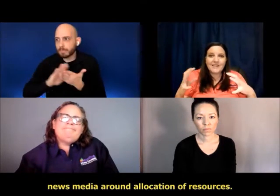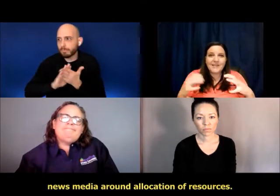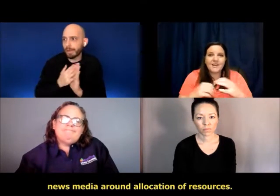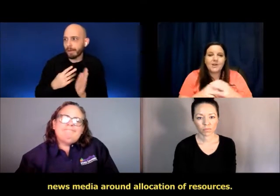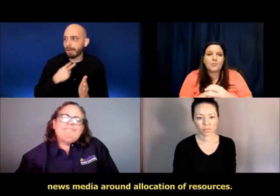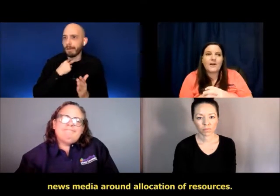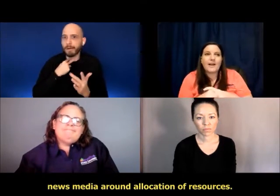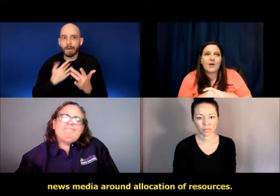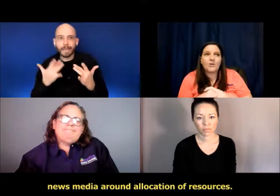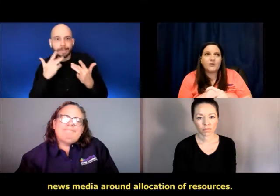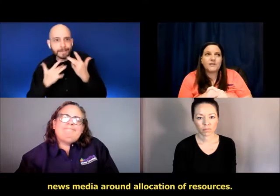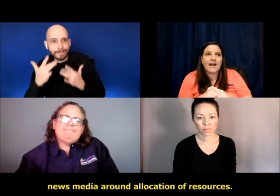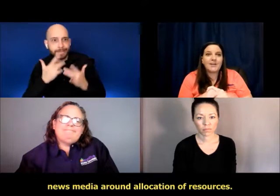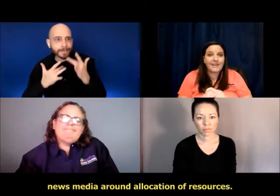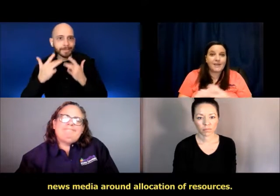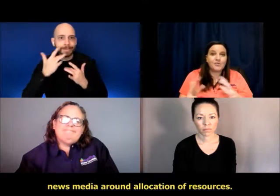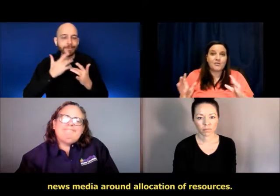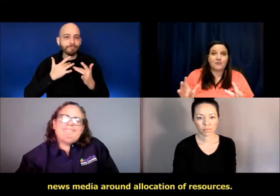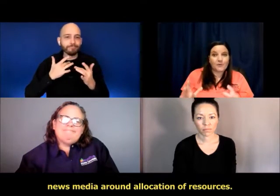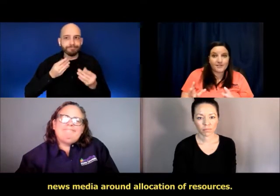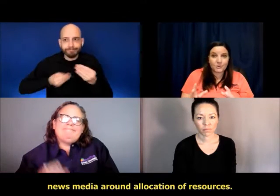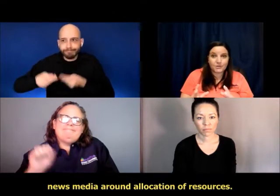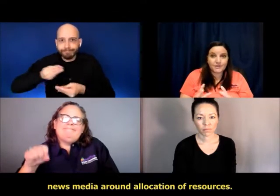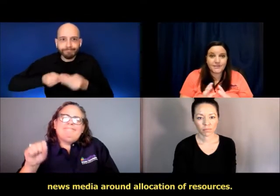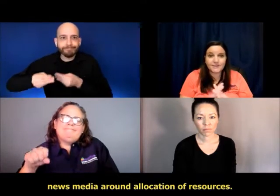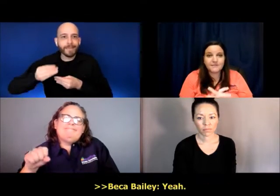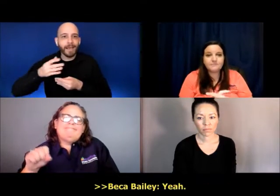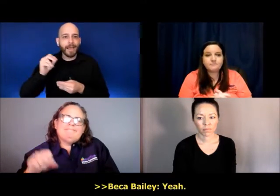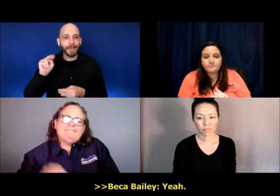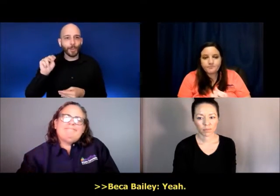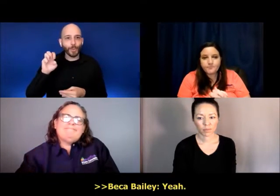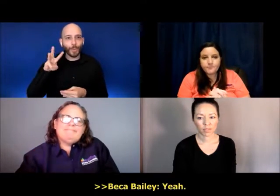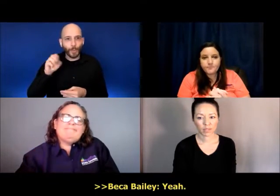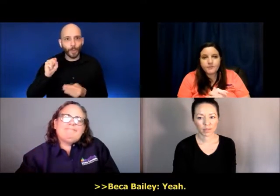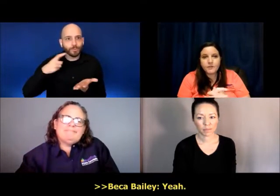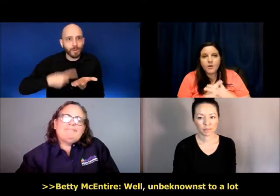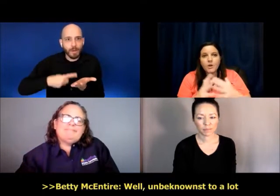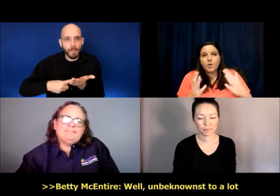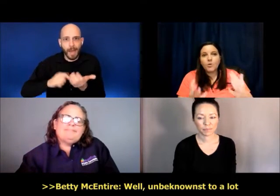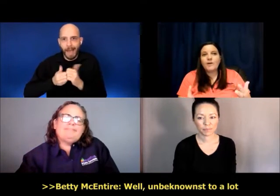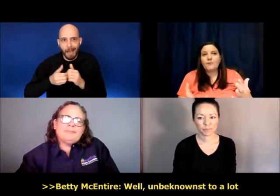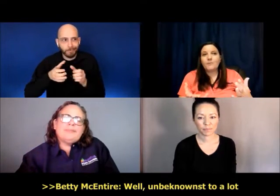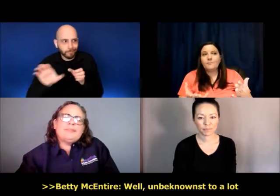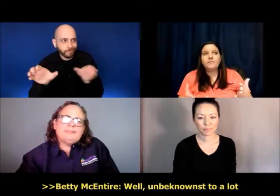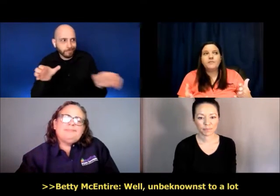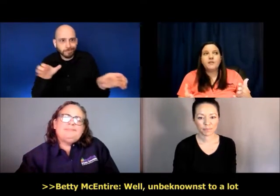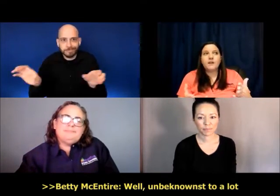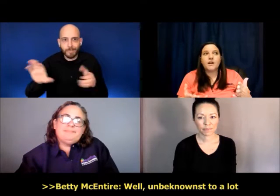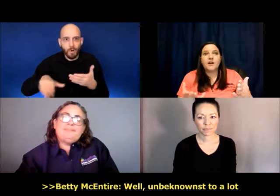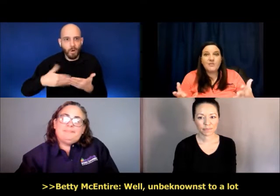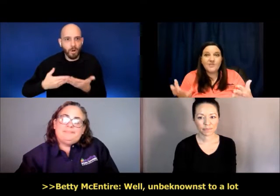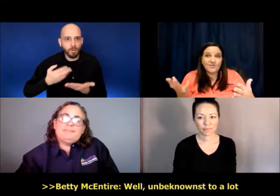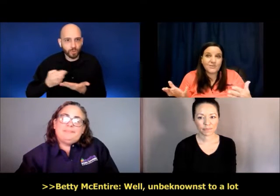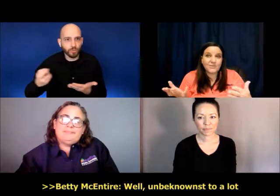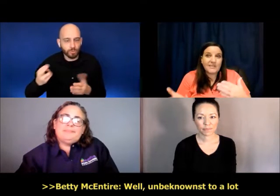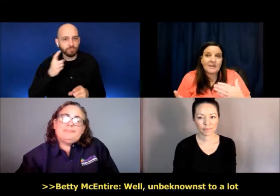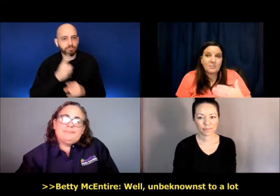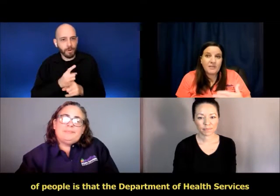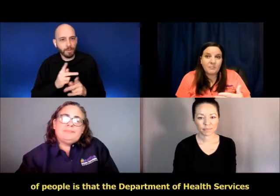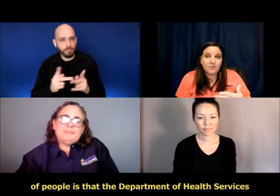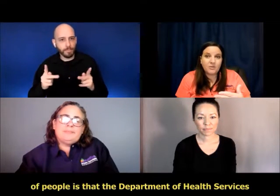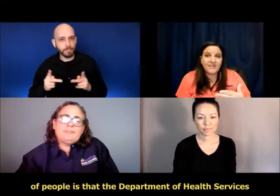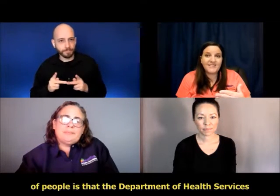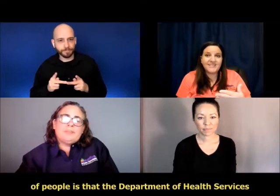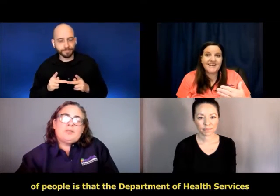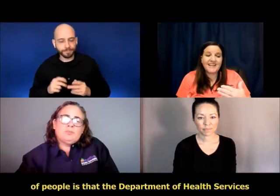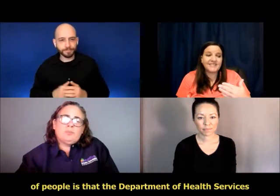news media around allocation of resources. Yeah. Well, unbeknownst to a